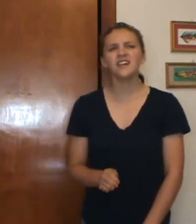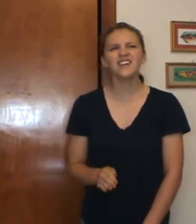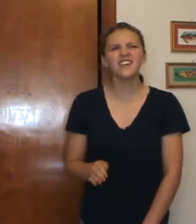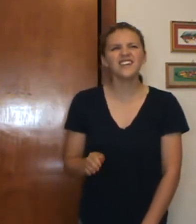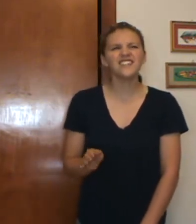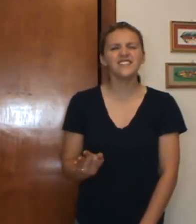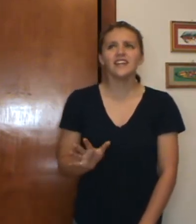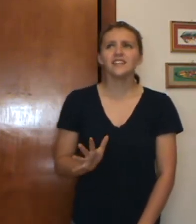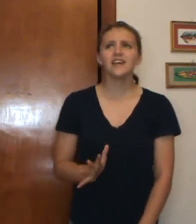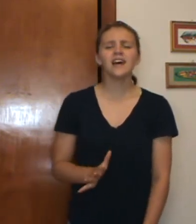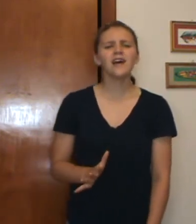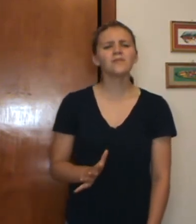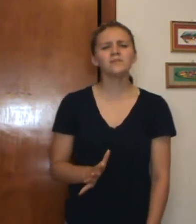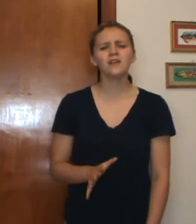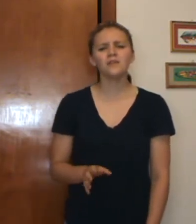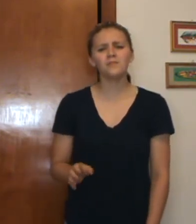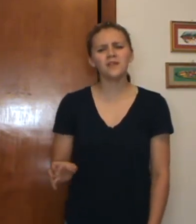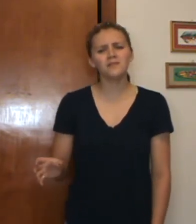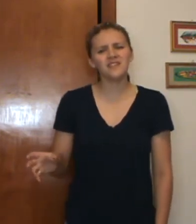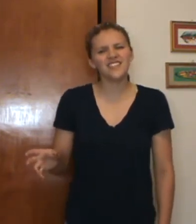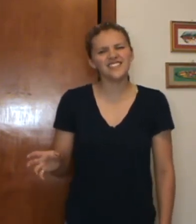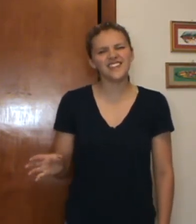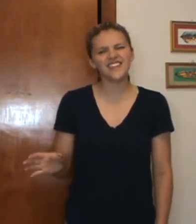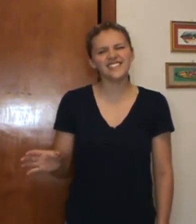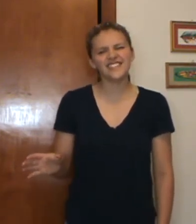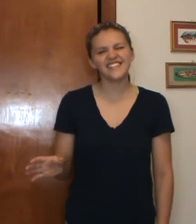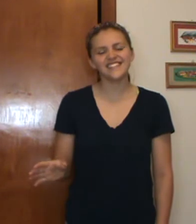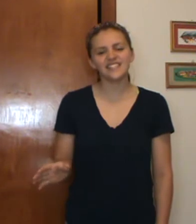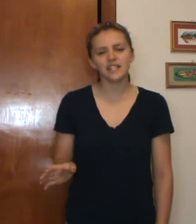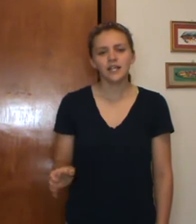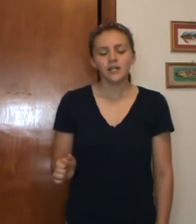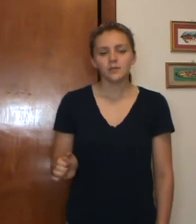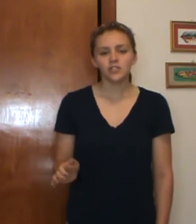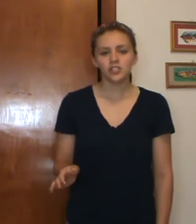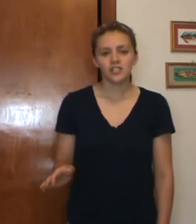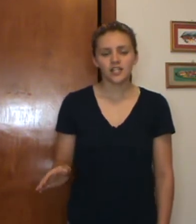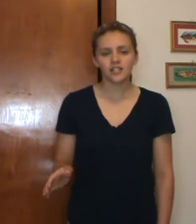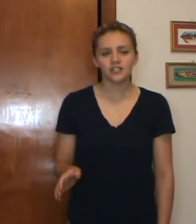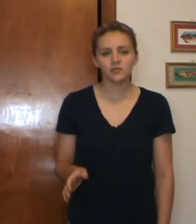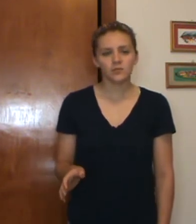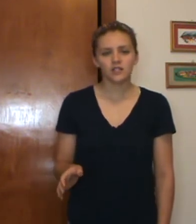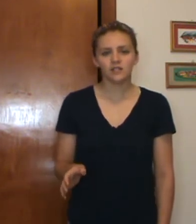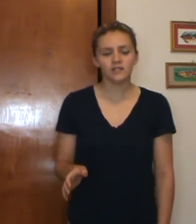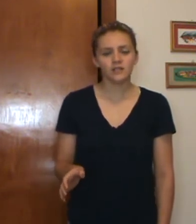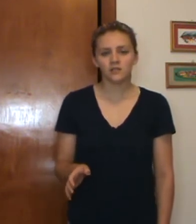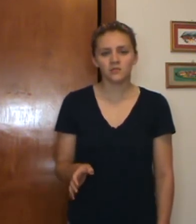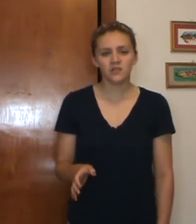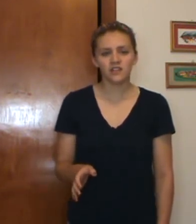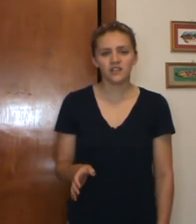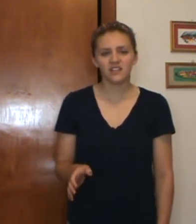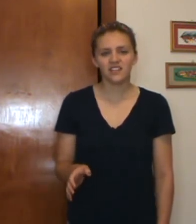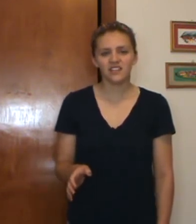Now my baby's dancing, but she's dancing with another man